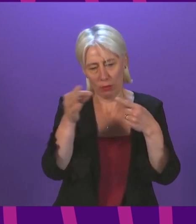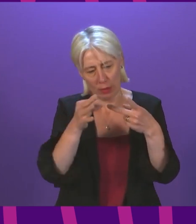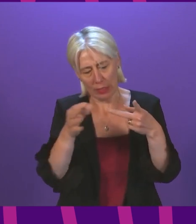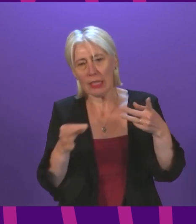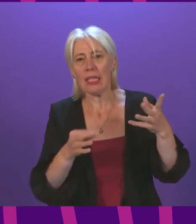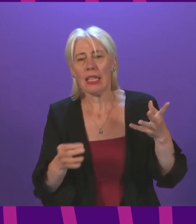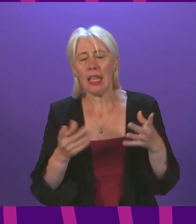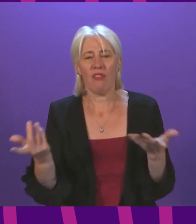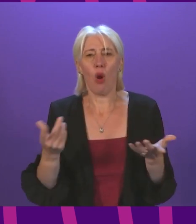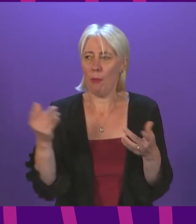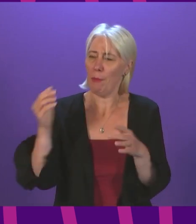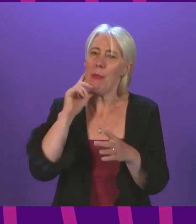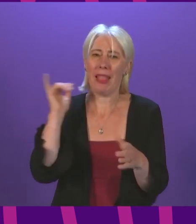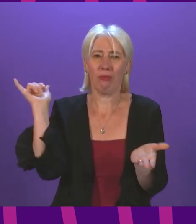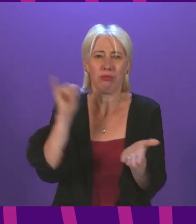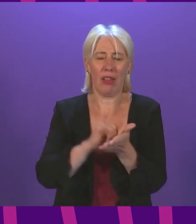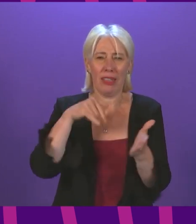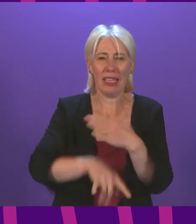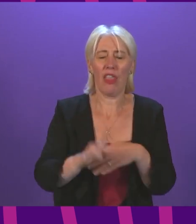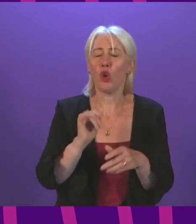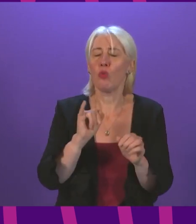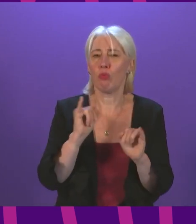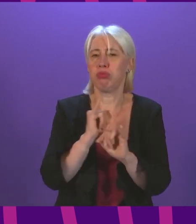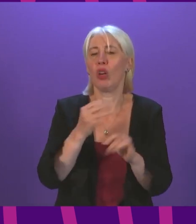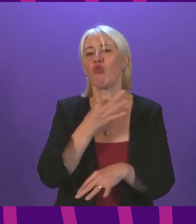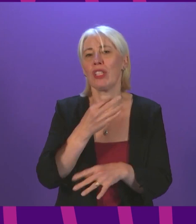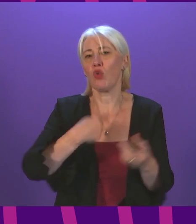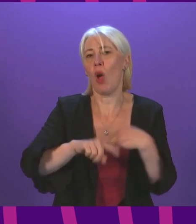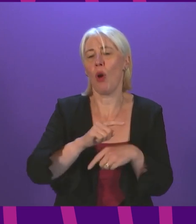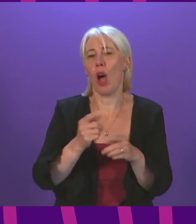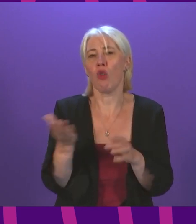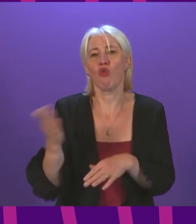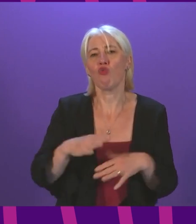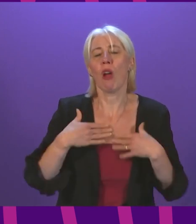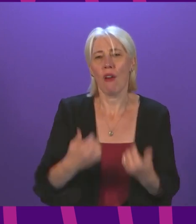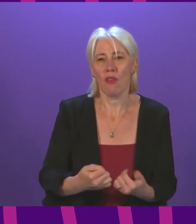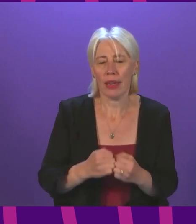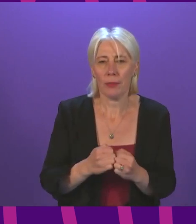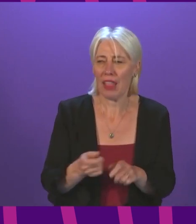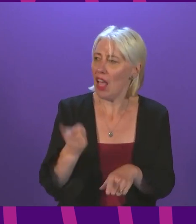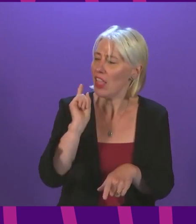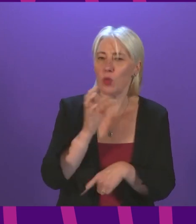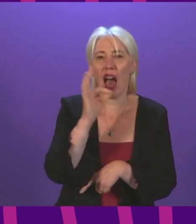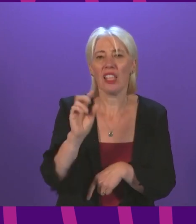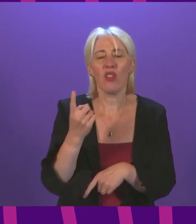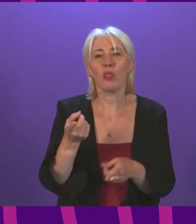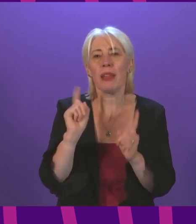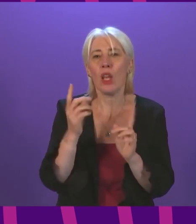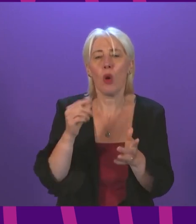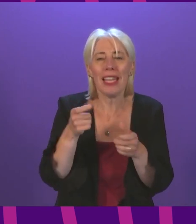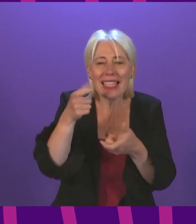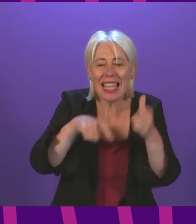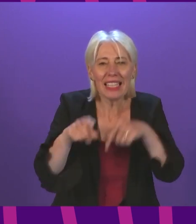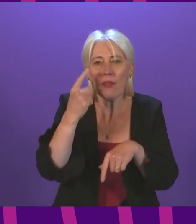pose a serious risk to scotland's covid recovery last week i asked the first minister to provide msps with the scientific evidence